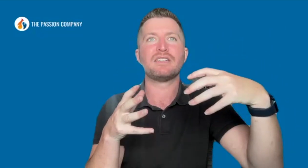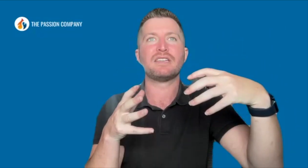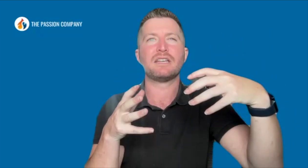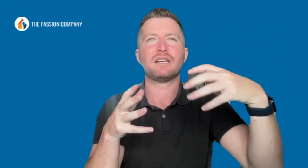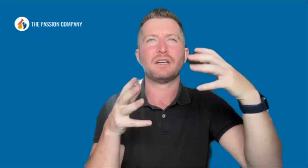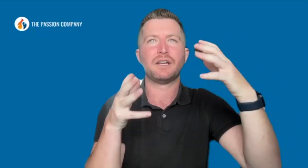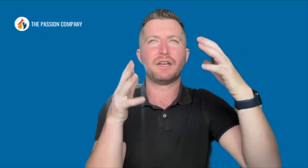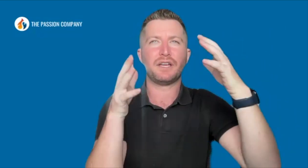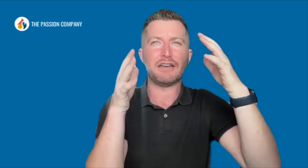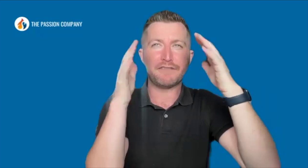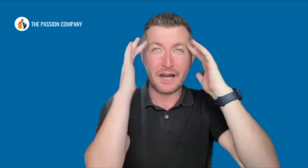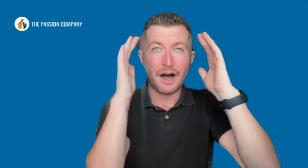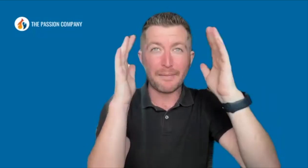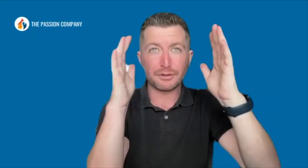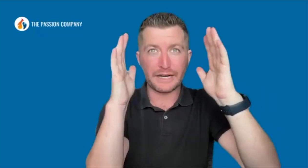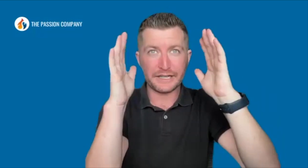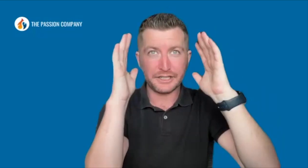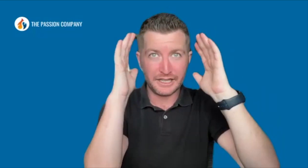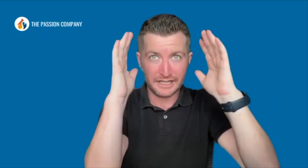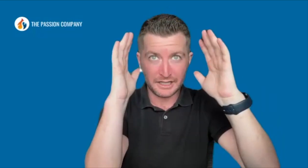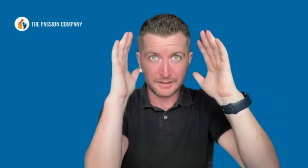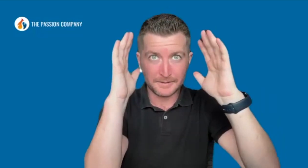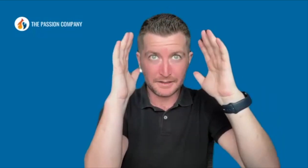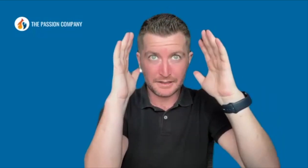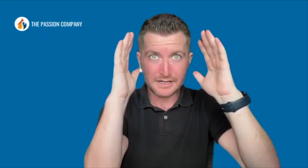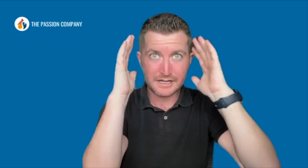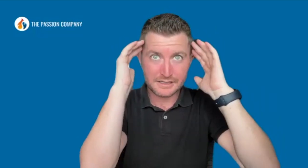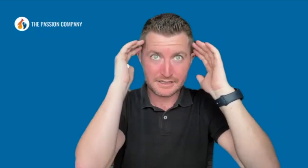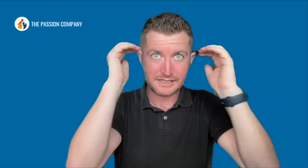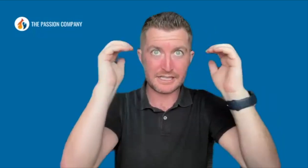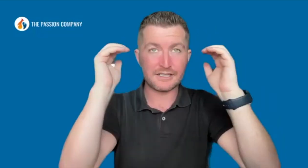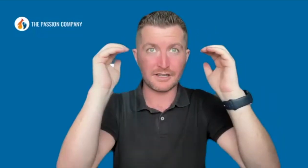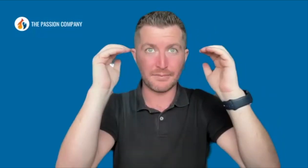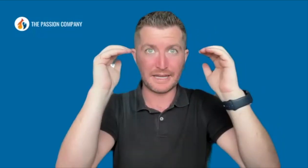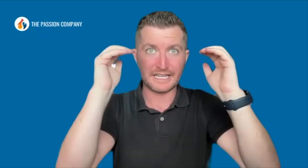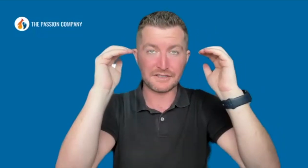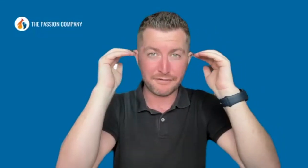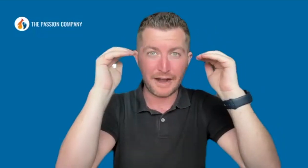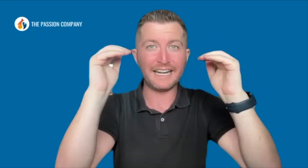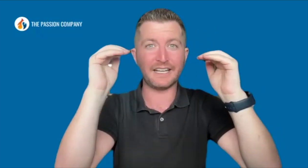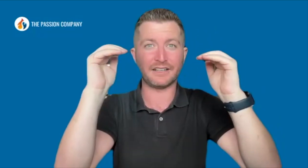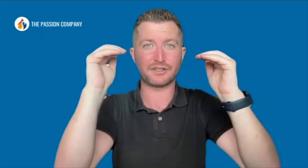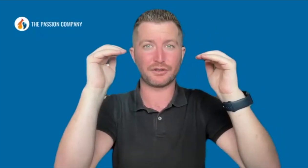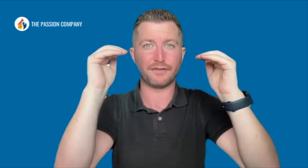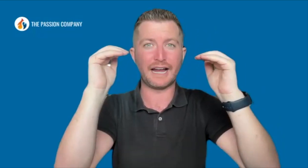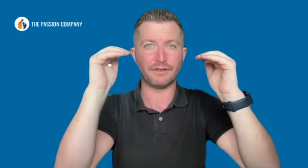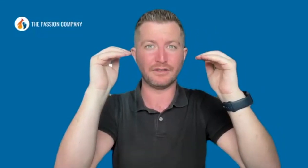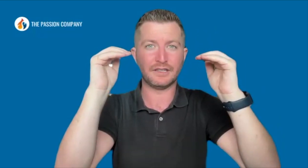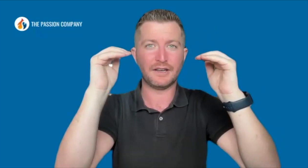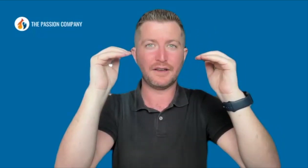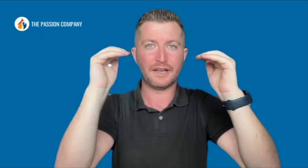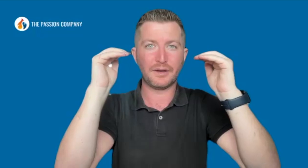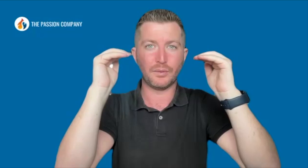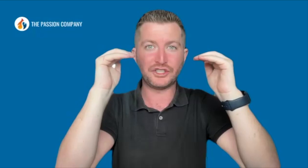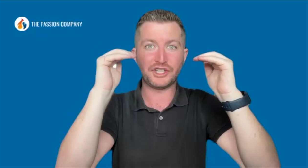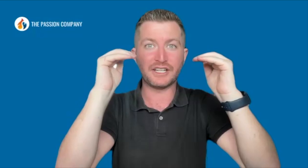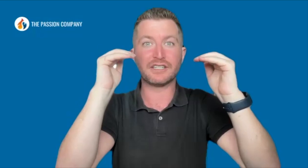If the operating system is fighting survival, which is the